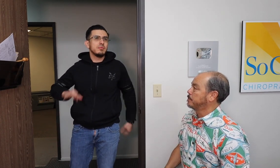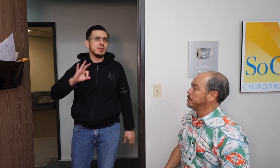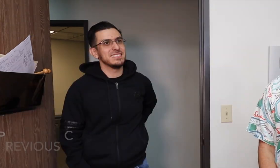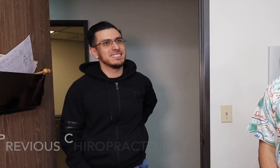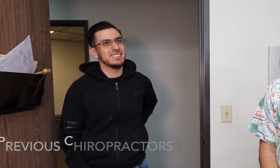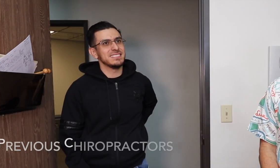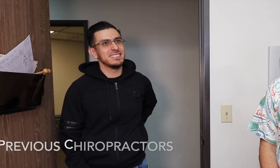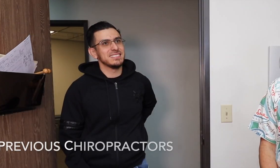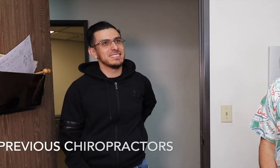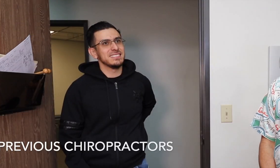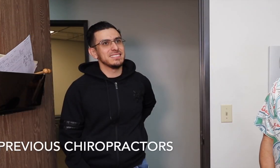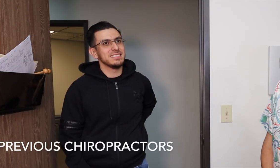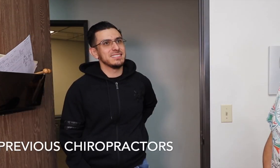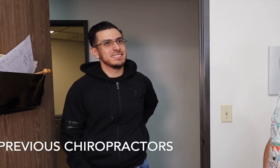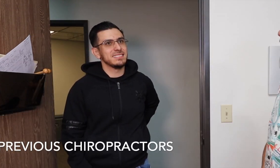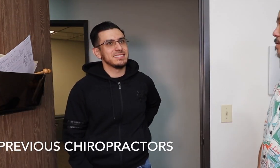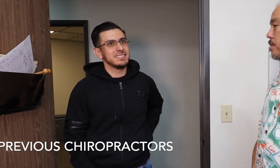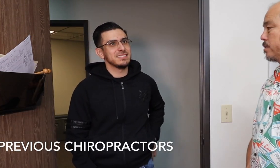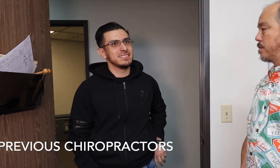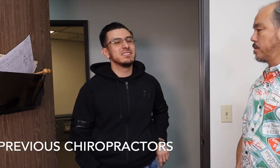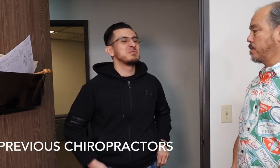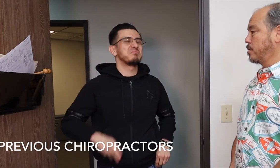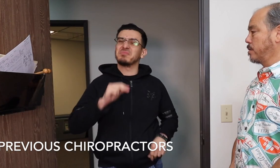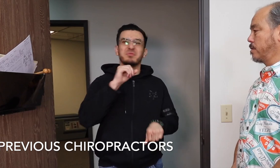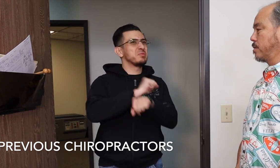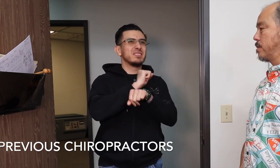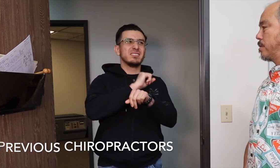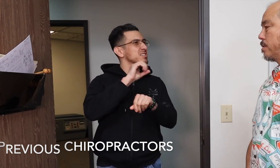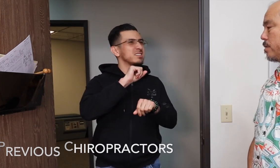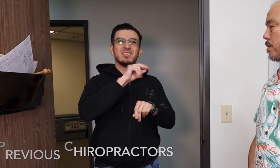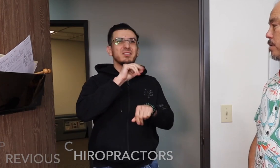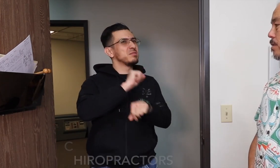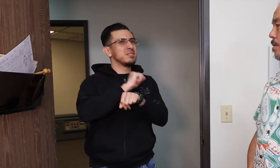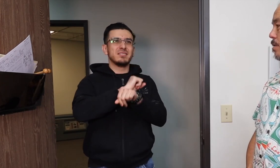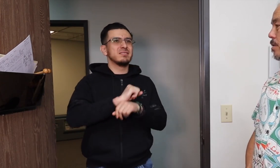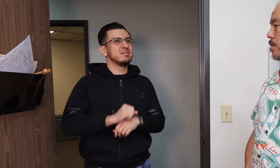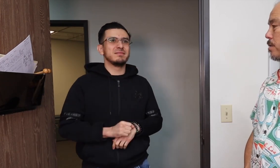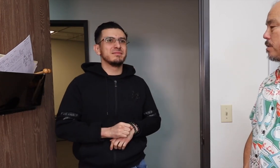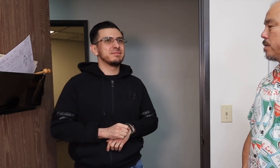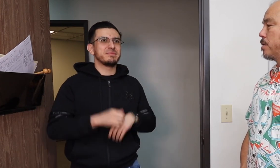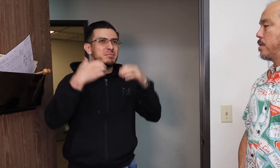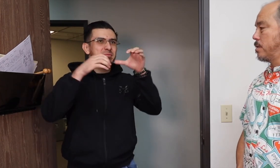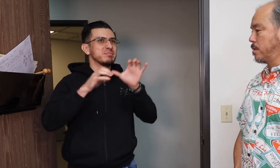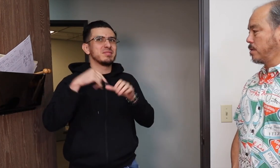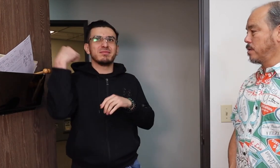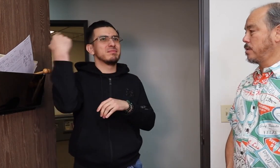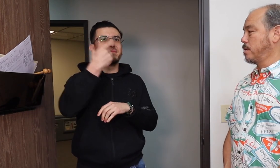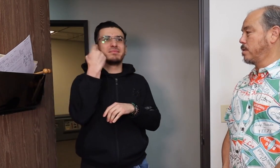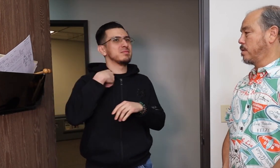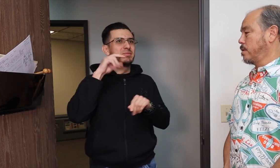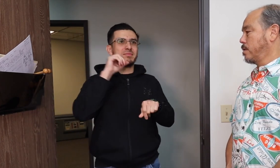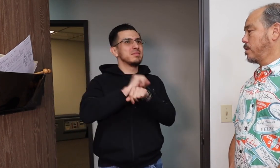You went to the chiropractor a long time ago. Did it work? Yeah, he went to the chiropractor and it didn't work. It just hurt him.